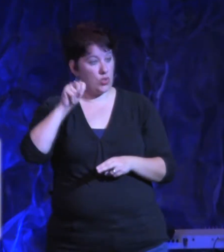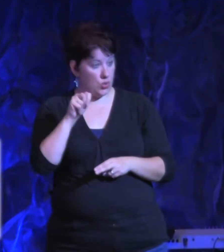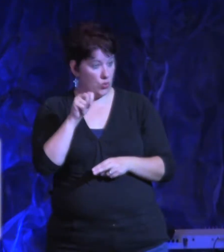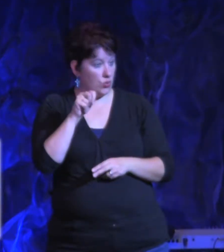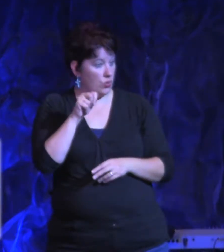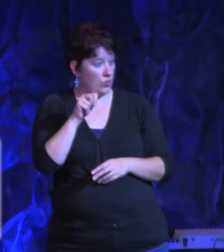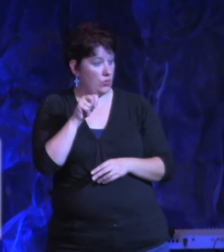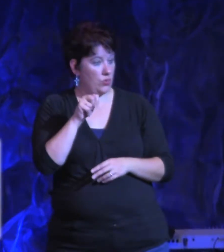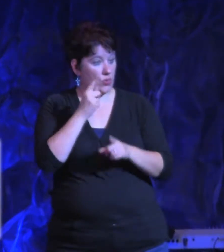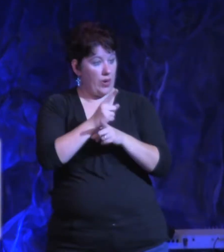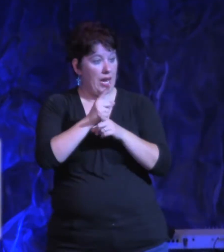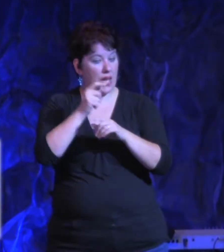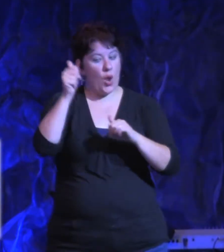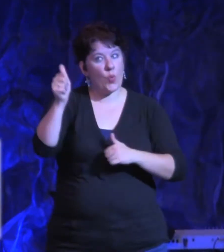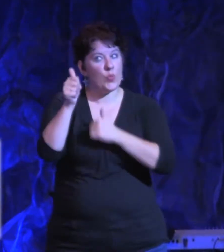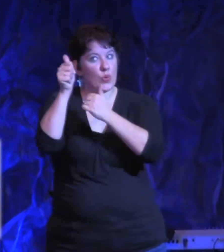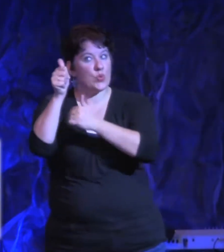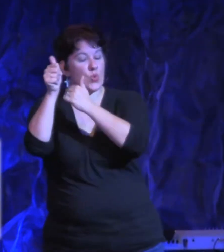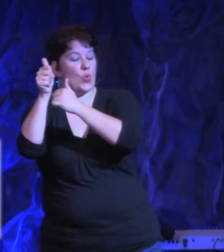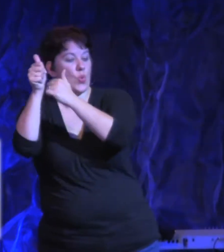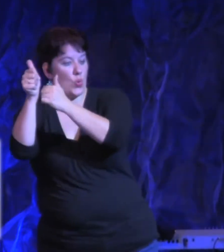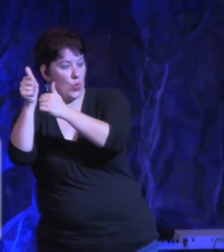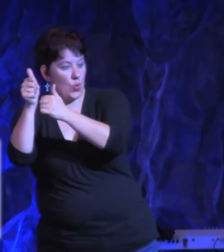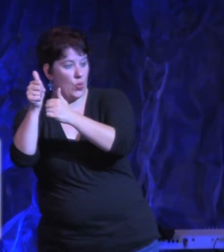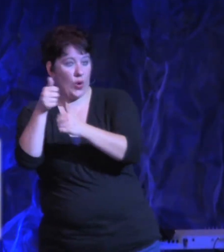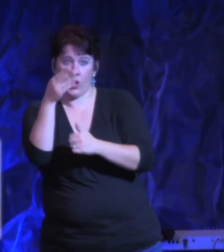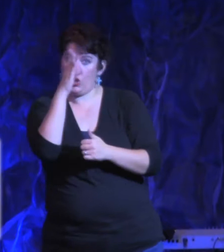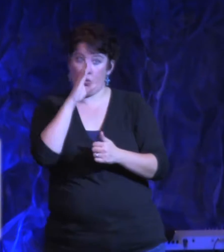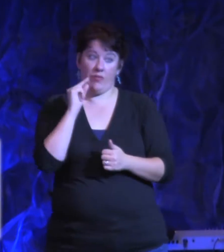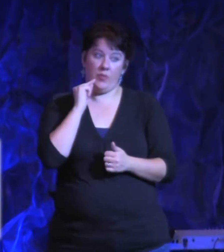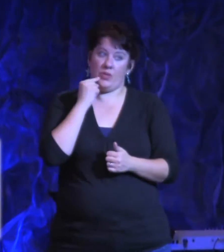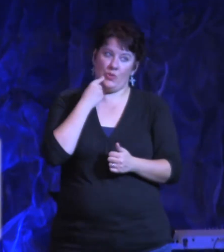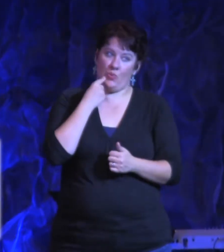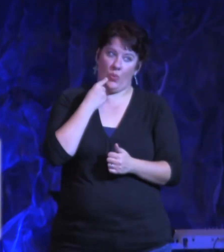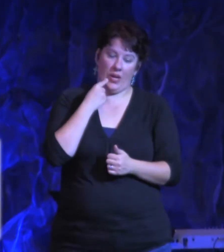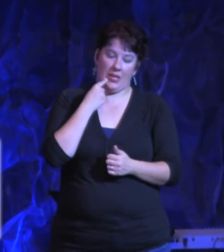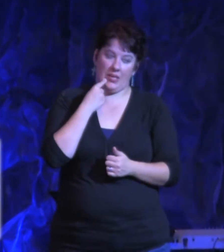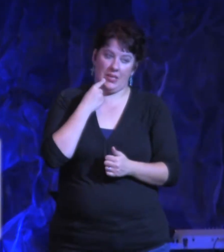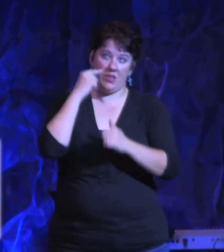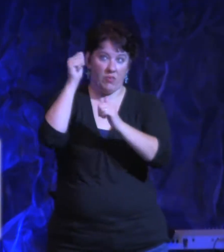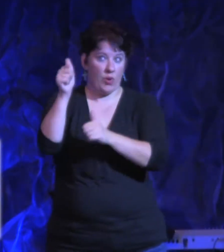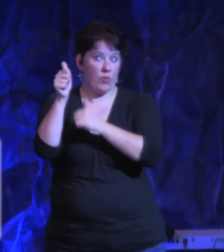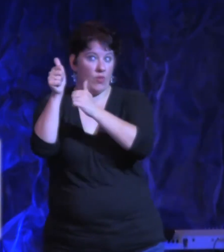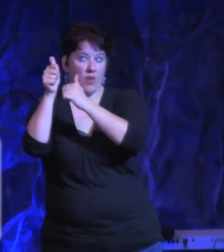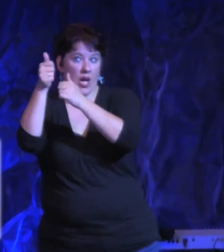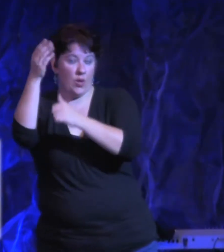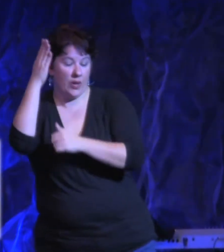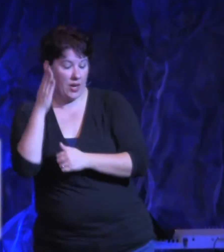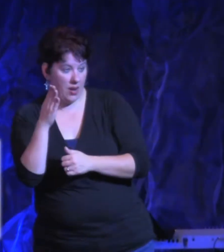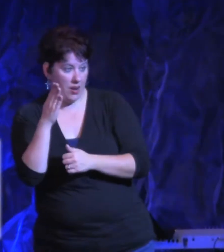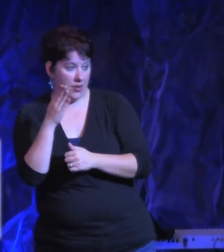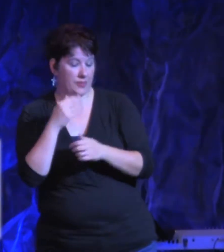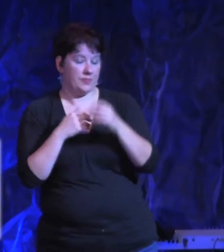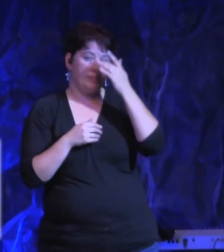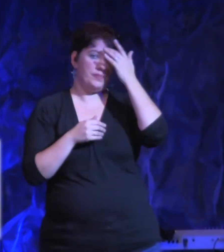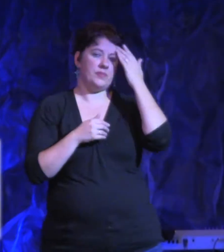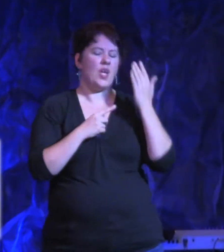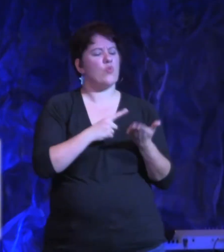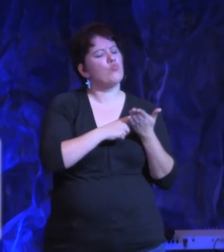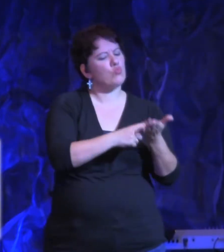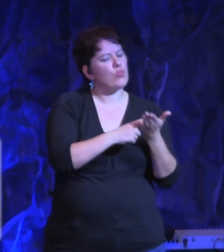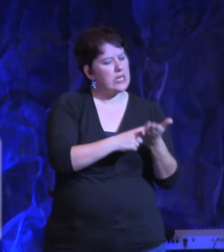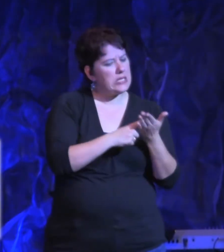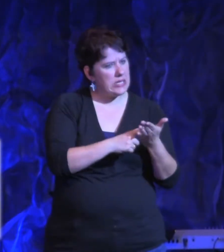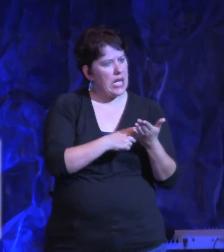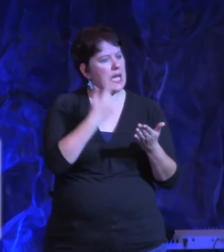disappointed for pursuing God, right? And we need diligence because that's who gets rewarded. And then, you know, we talked about the fact that